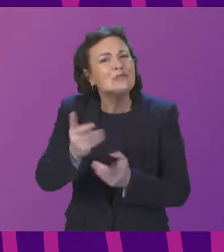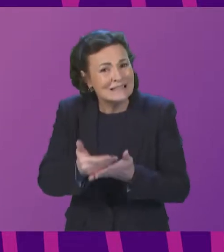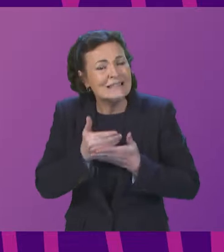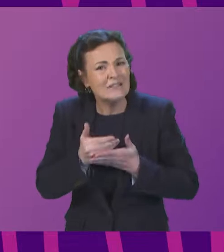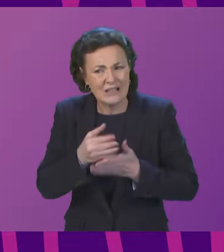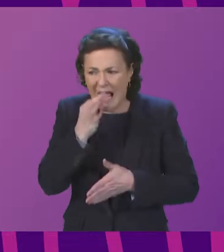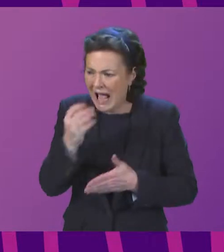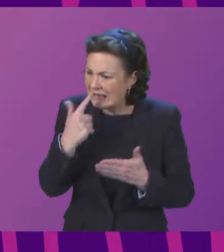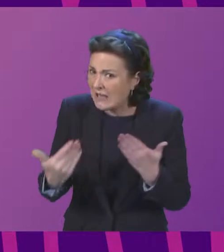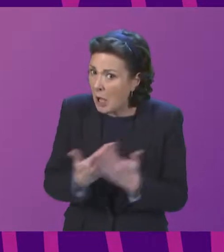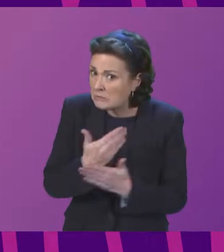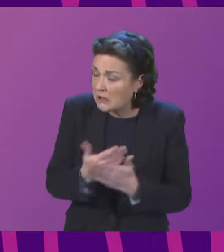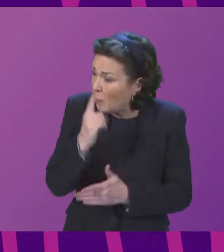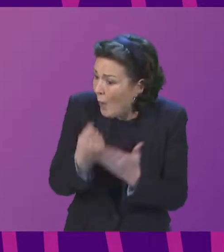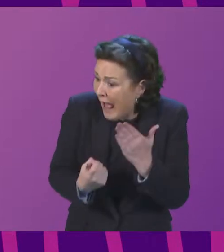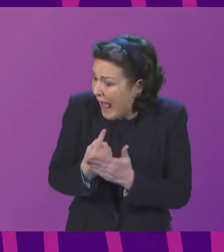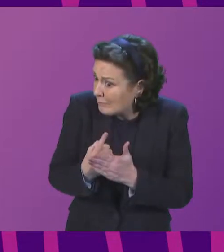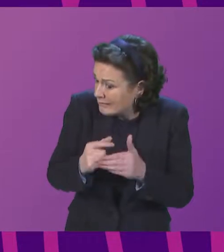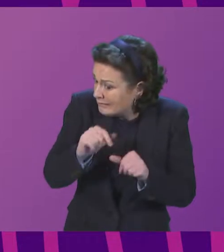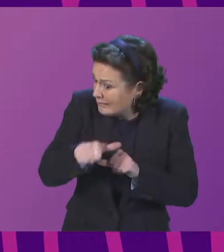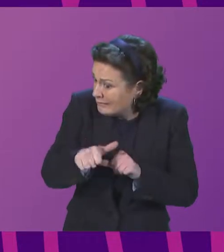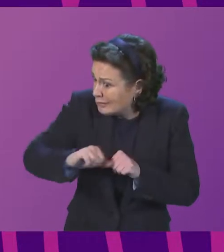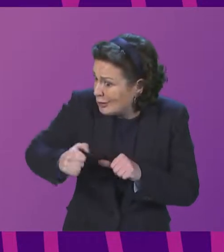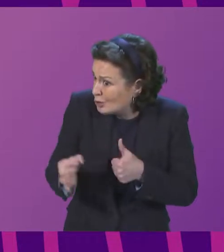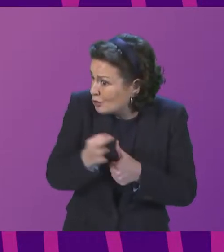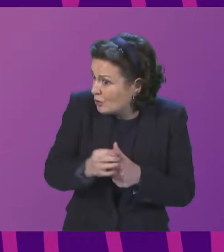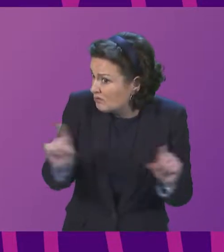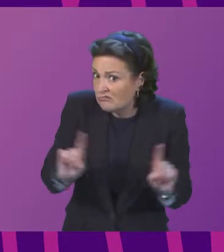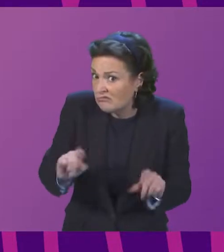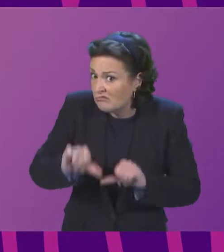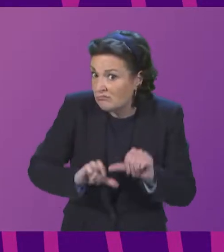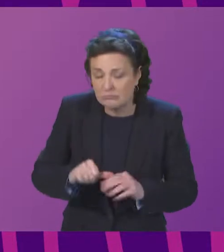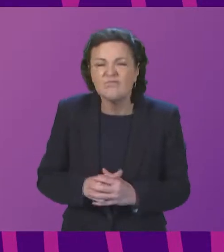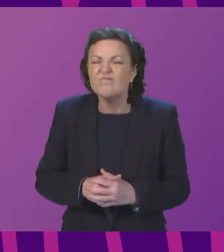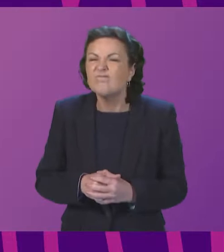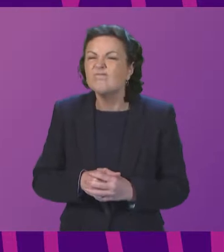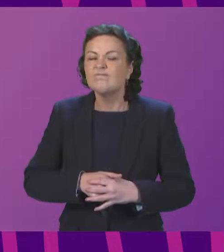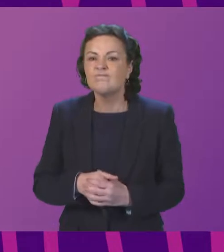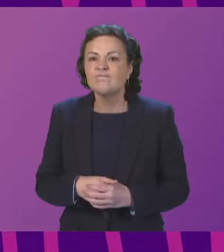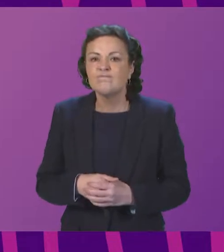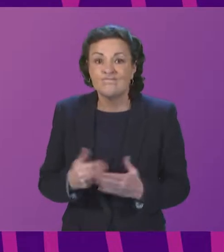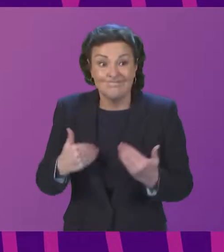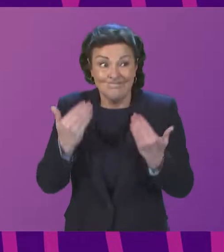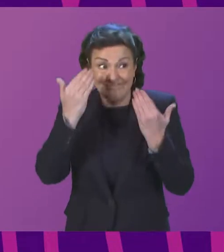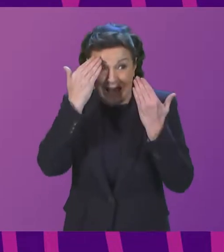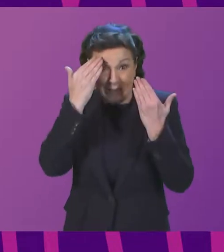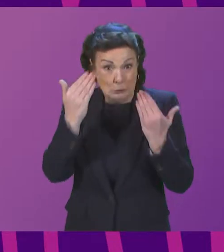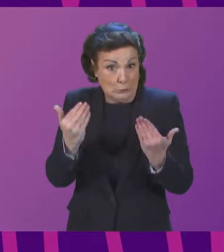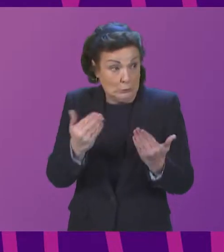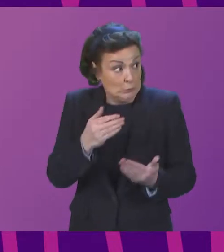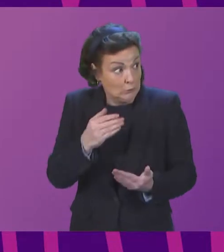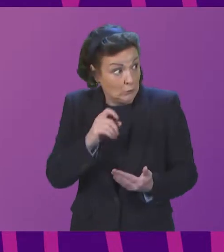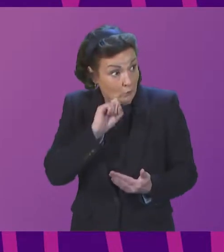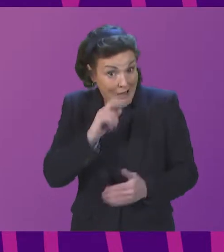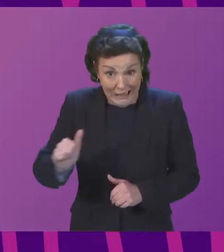we got on with the Scottish courts and tribunal service? Indeed. Uh I don't know when we can expect that the